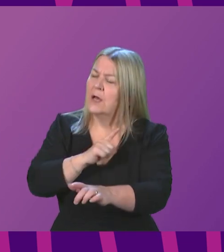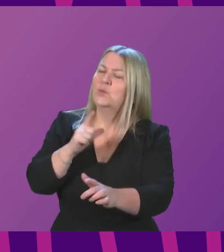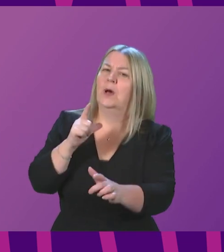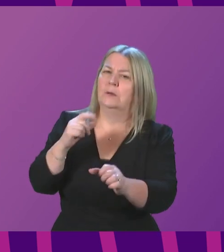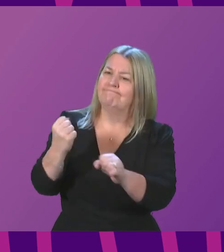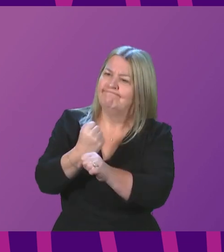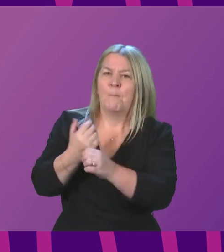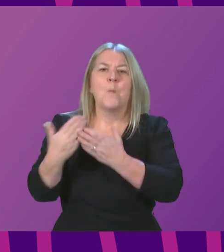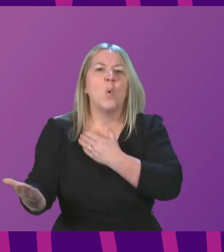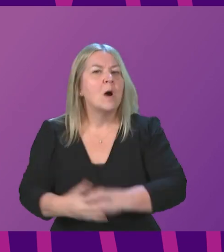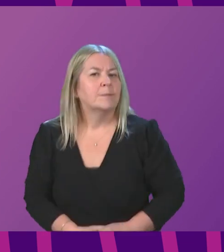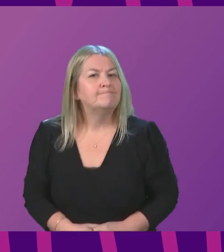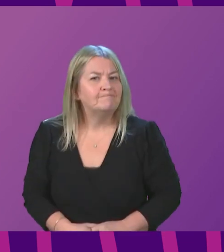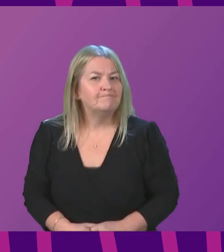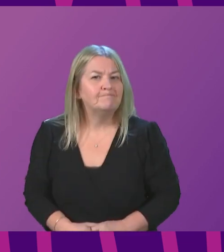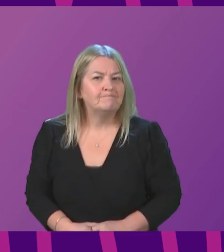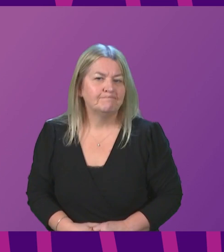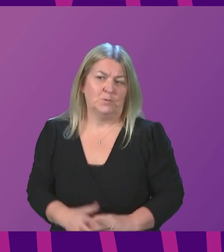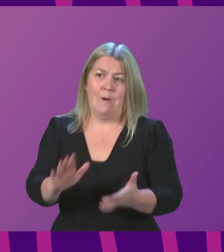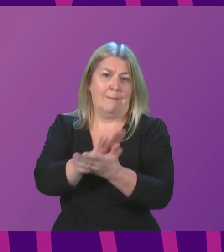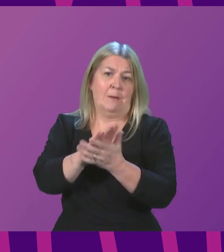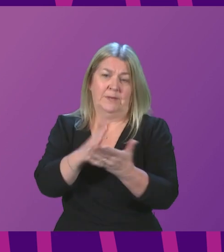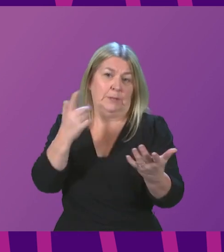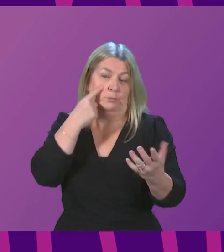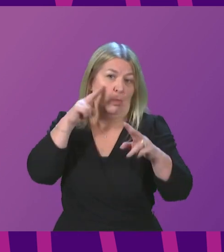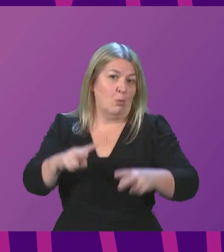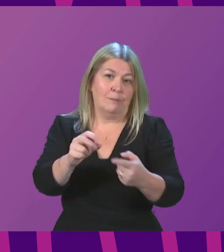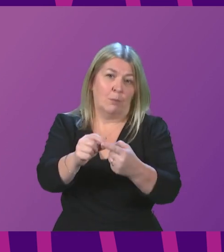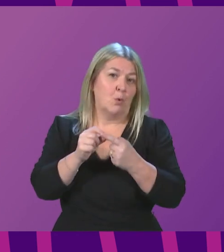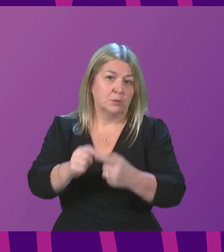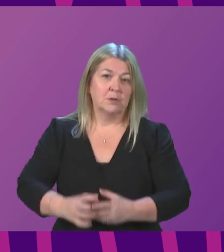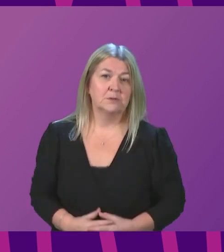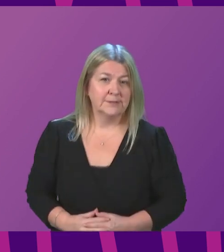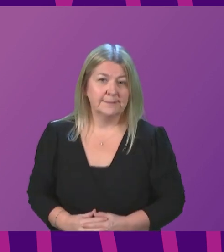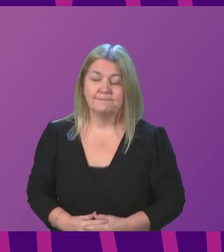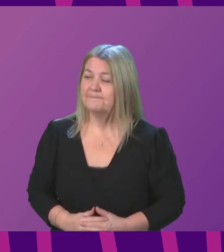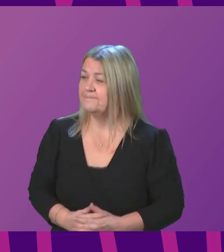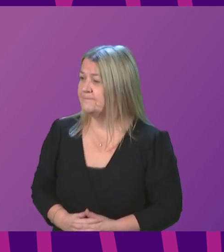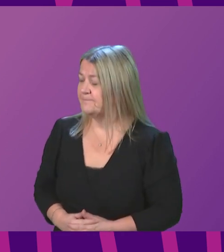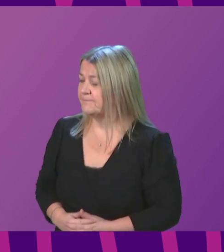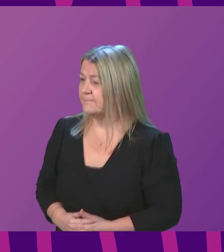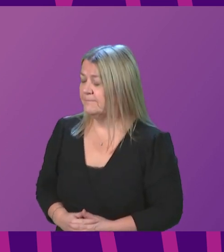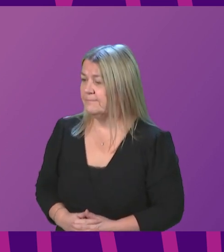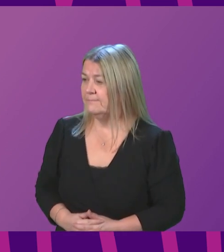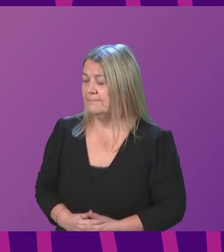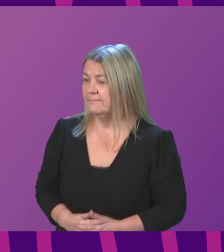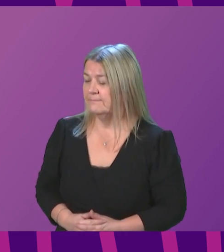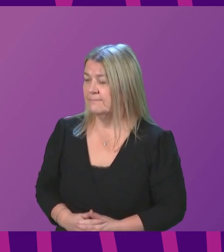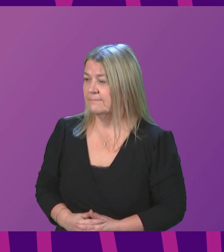to suggestions and proposals that come no matter where they come from. I will now take supplementary questions and I call Joe Fitzpatrick.